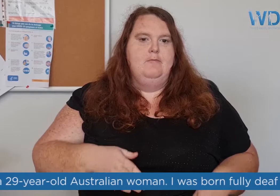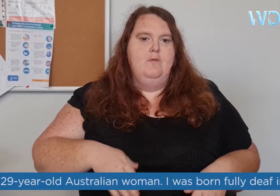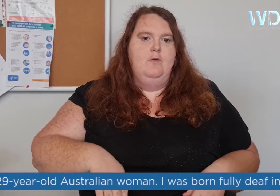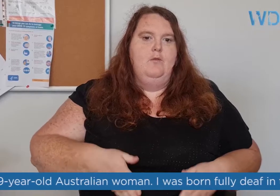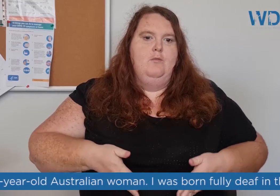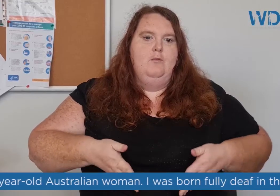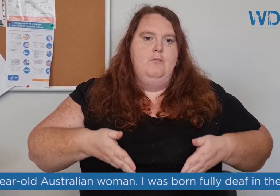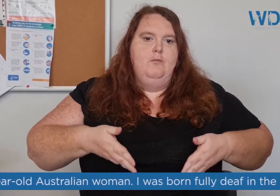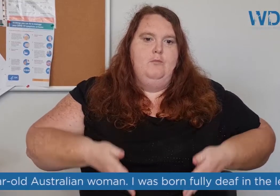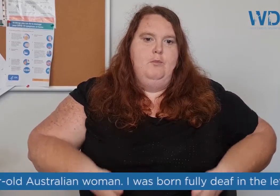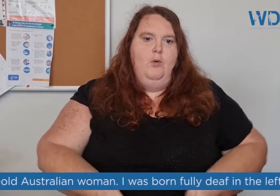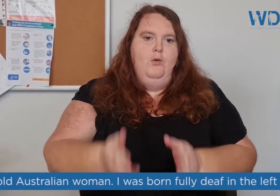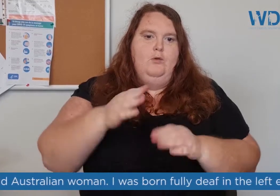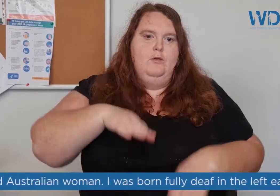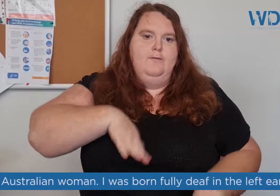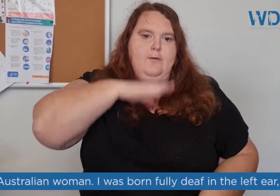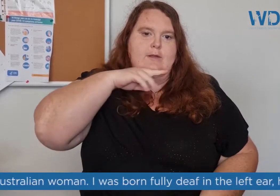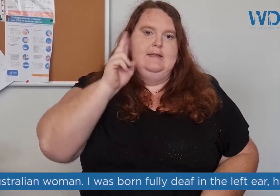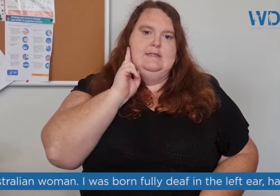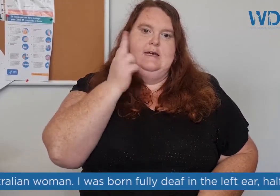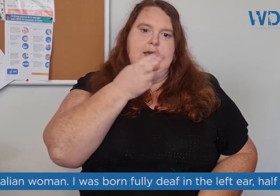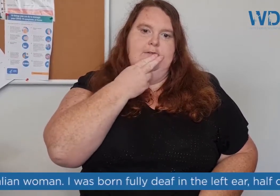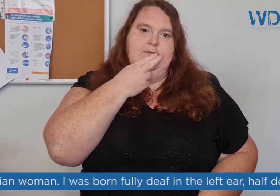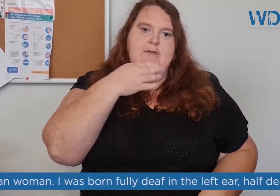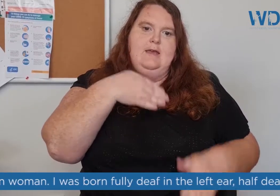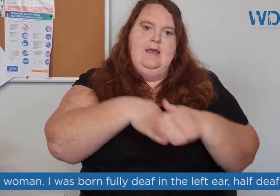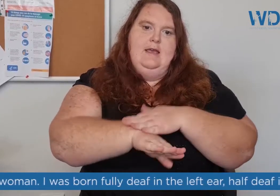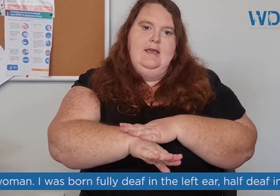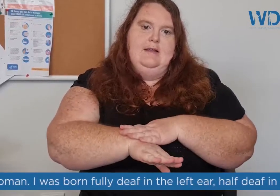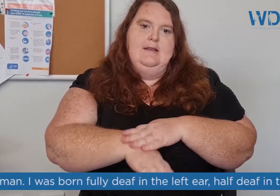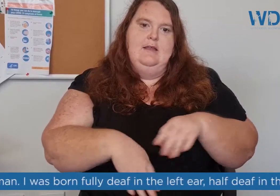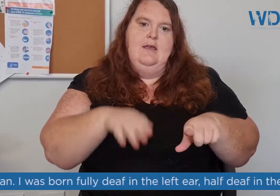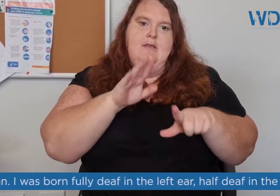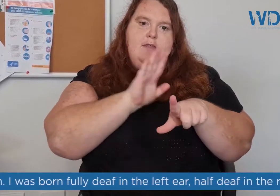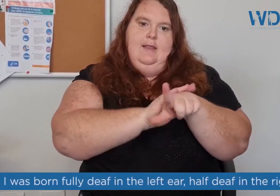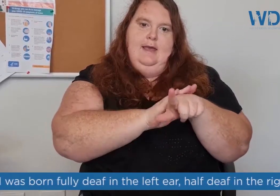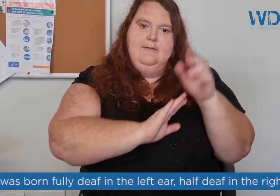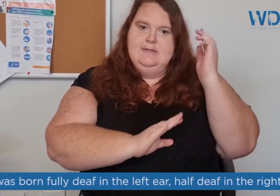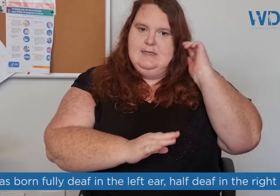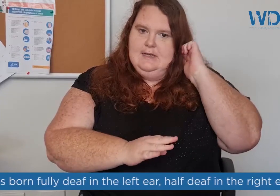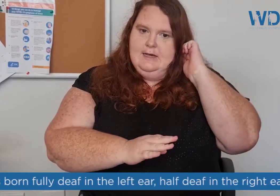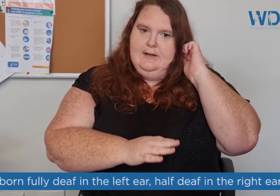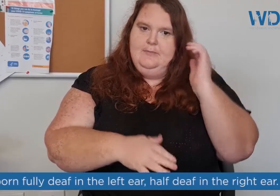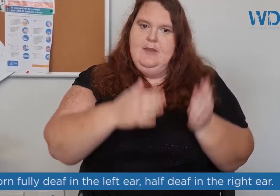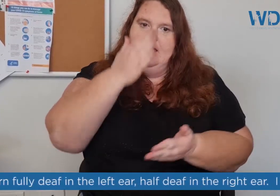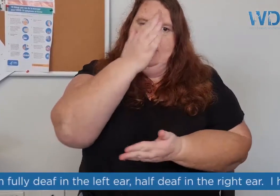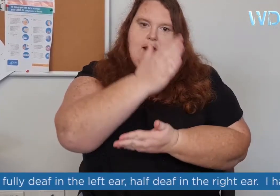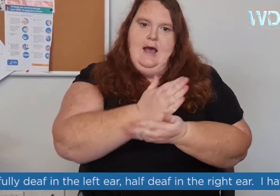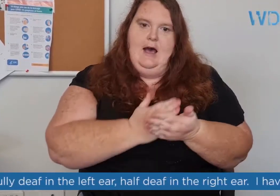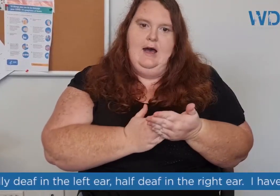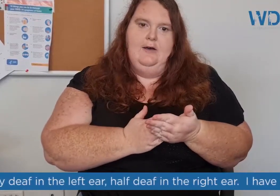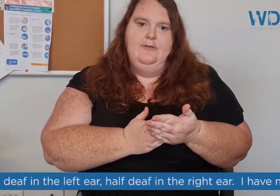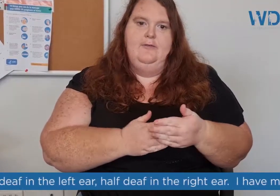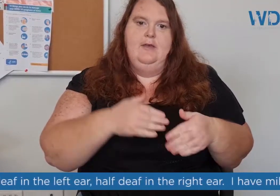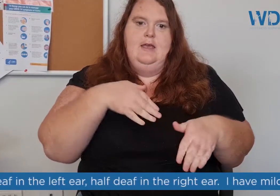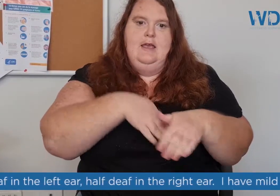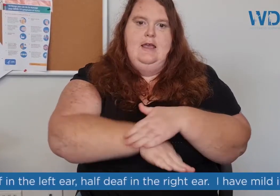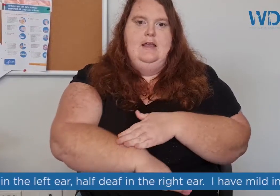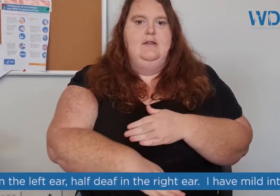born fully deaf in the left ear and half in